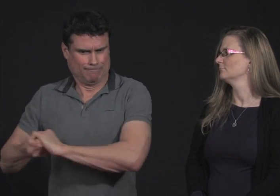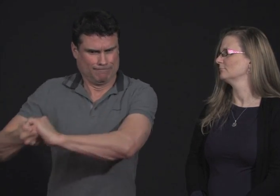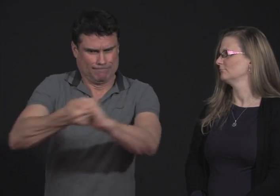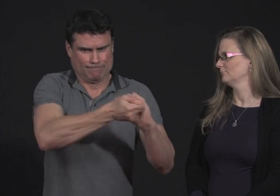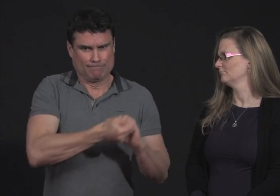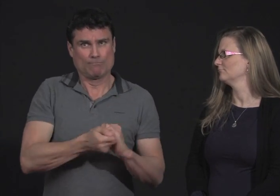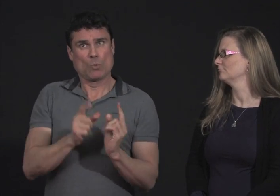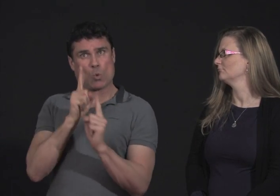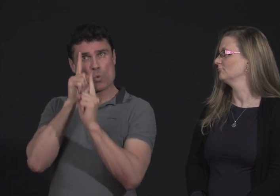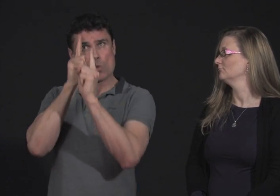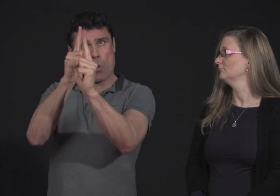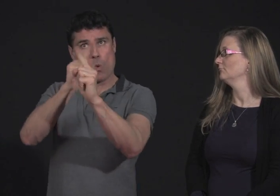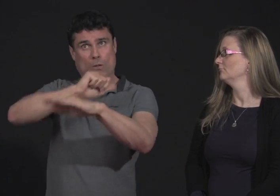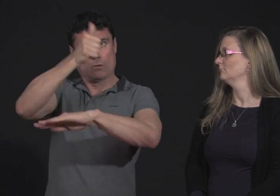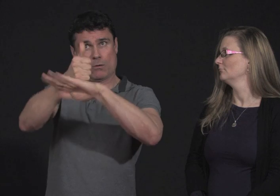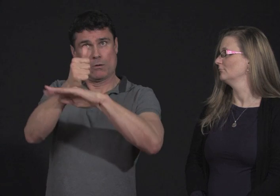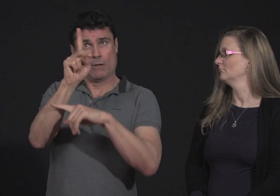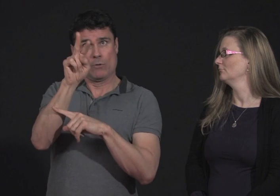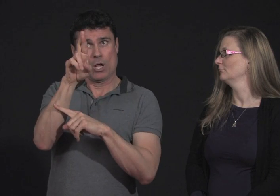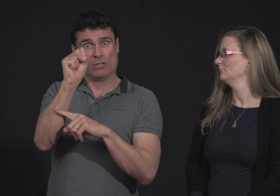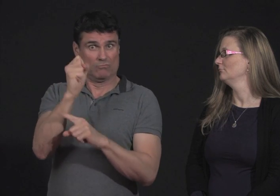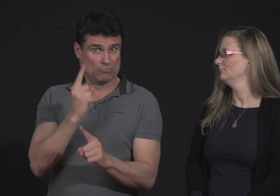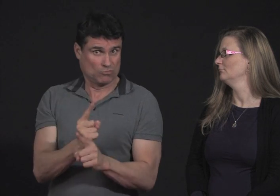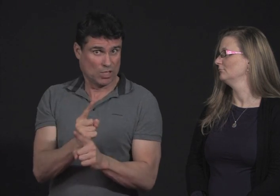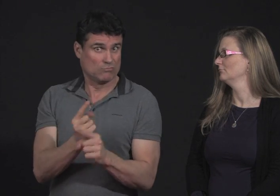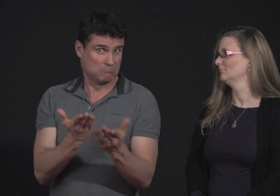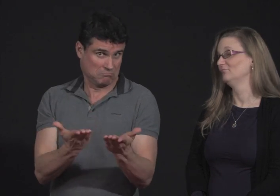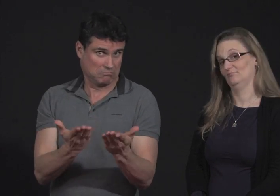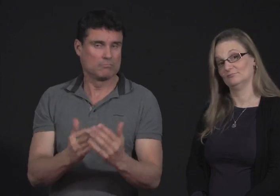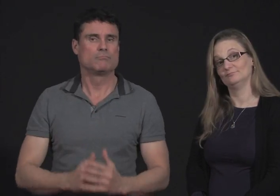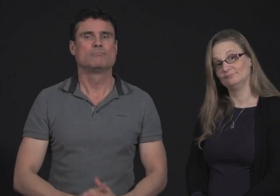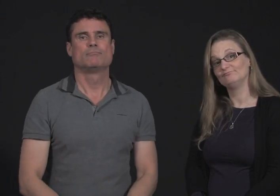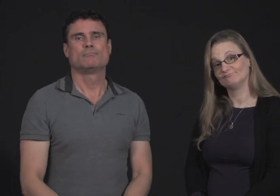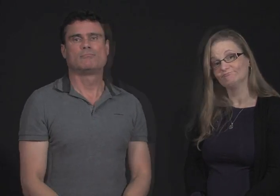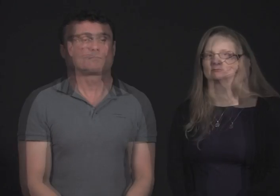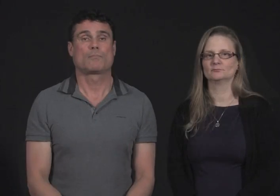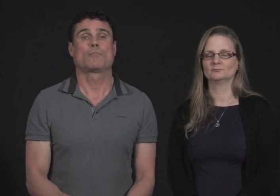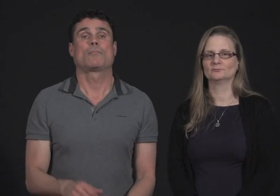very important that we come together with the common goal of having video relay services. Mm-hmm. That's right.